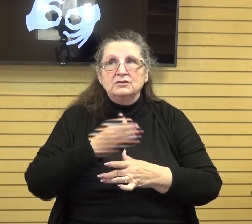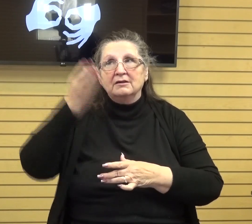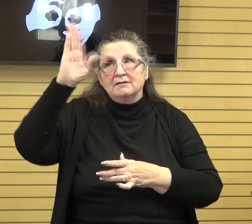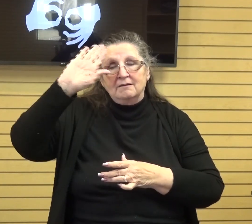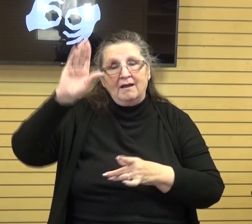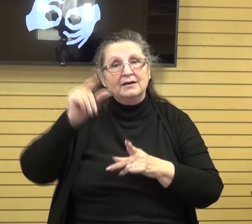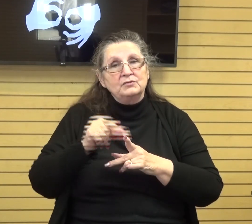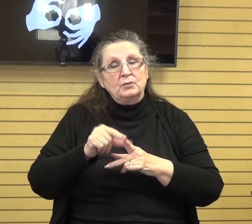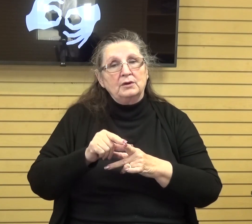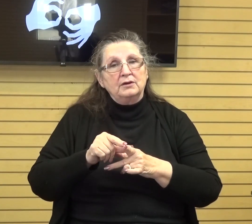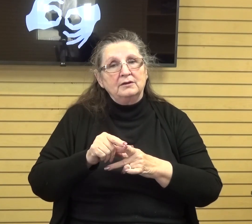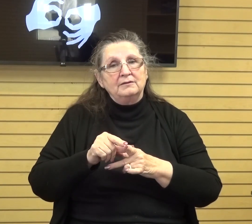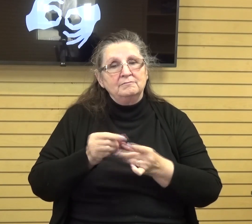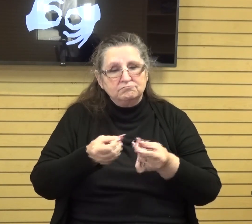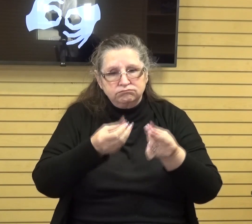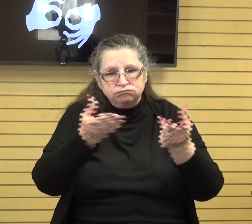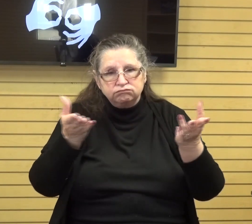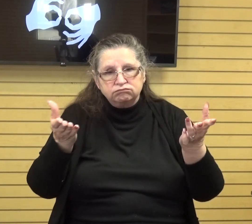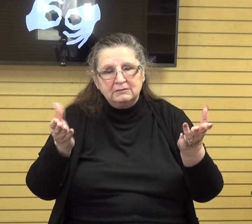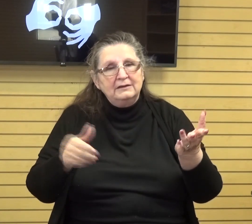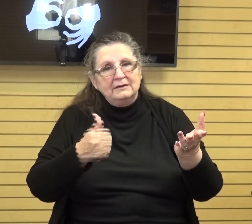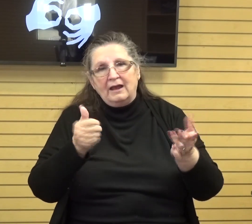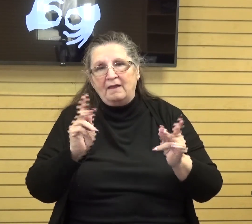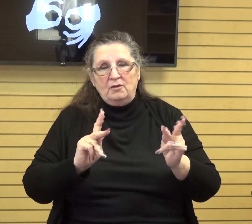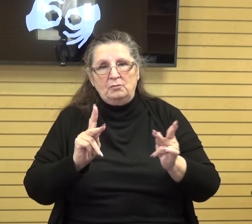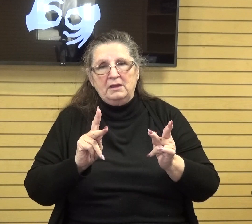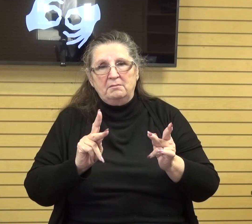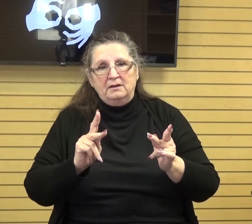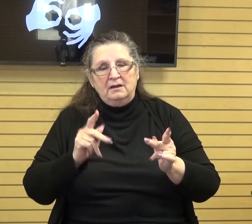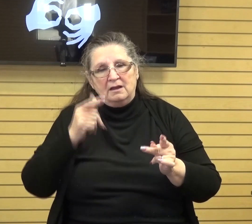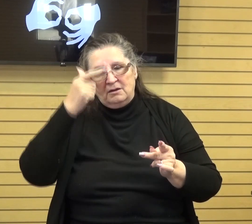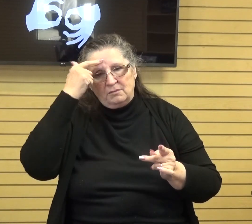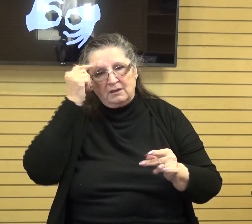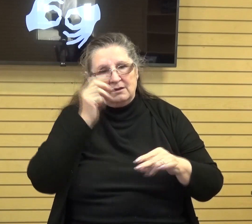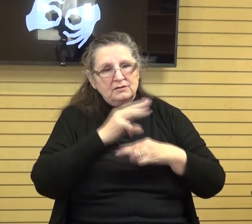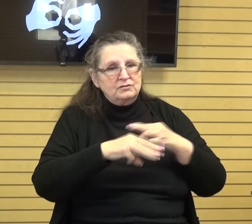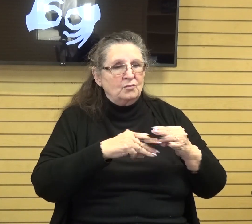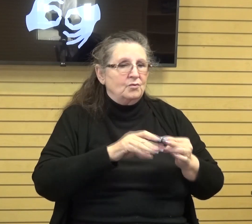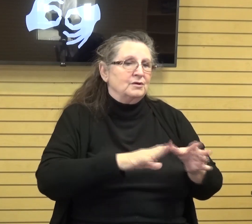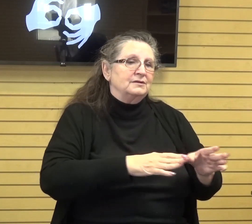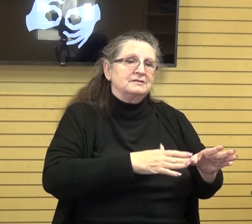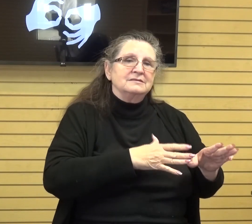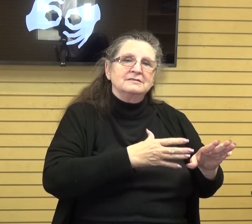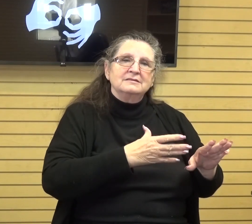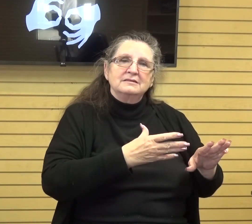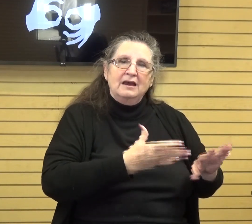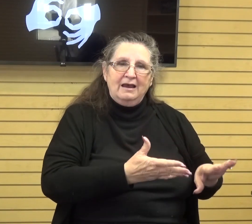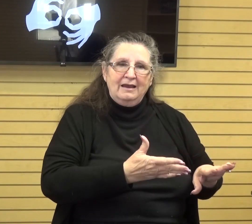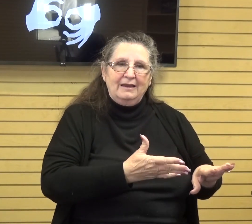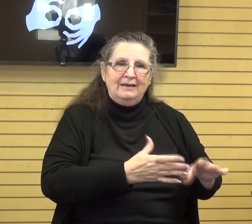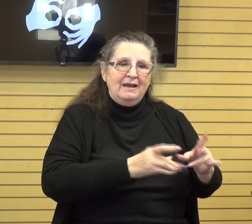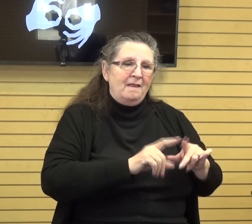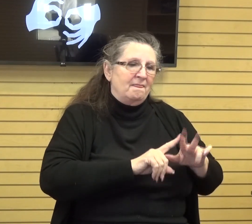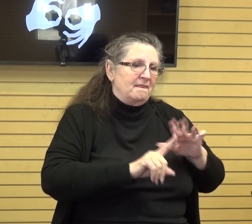share the gospel with other people because the world is dying out there and they're lost and